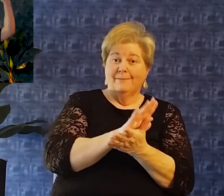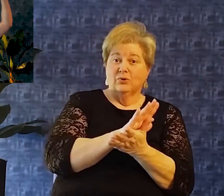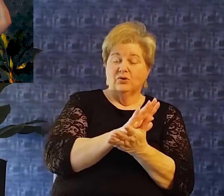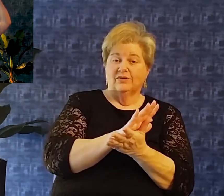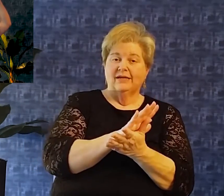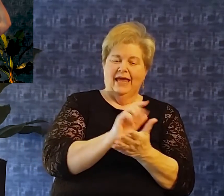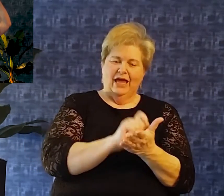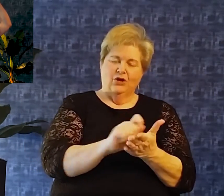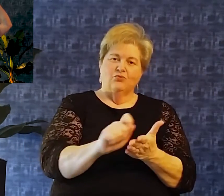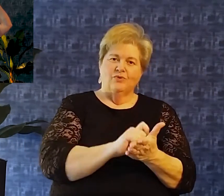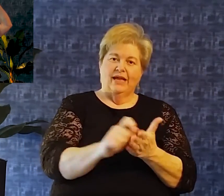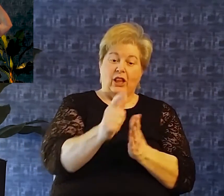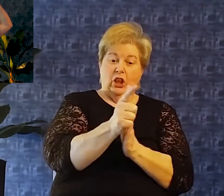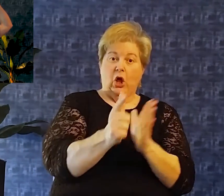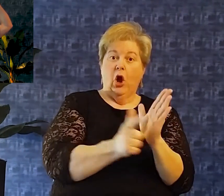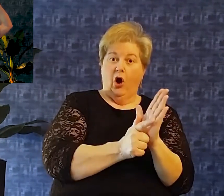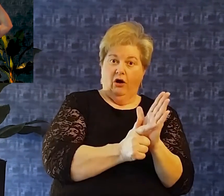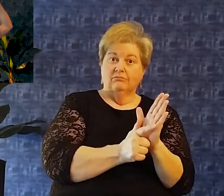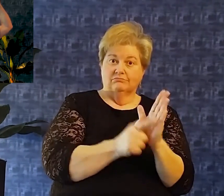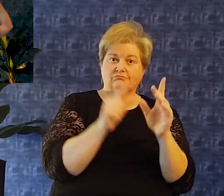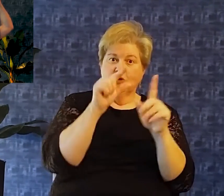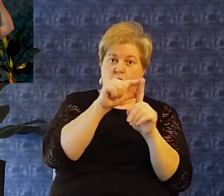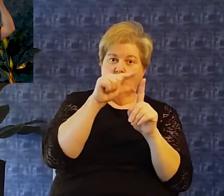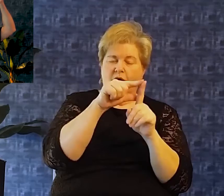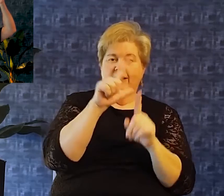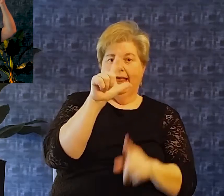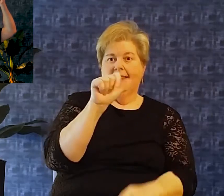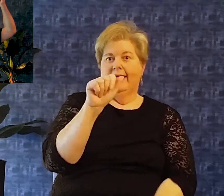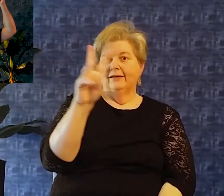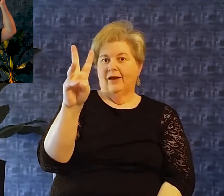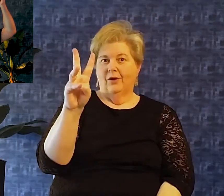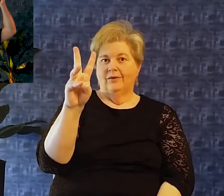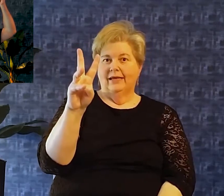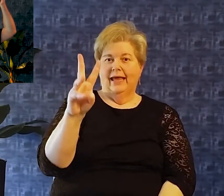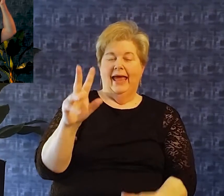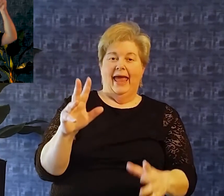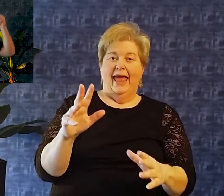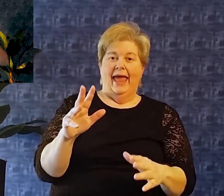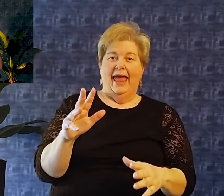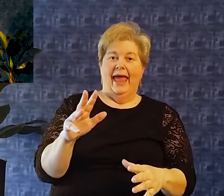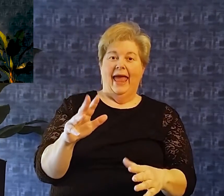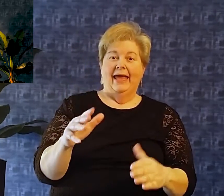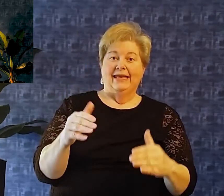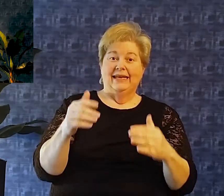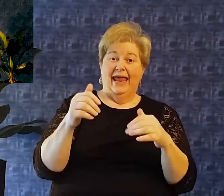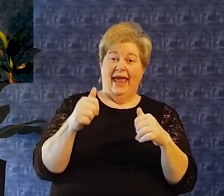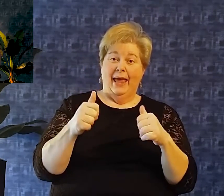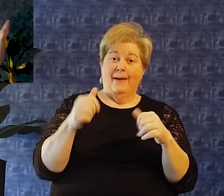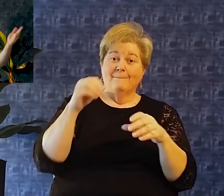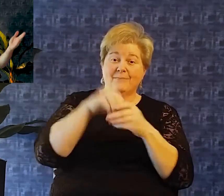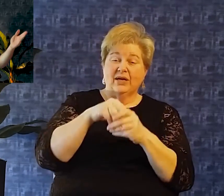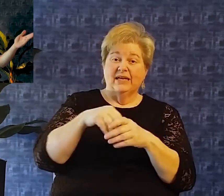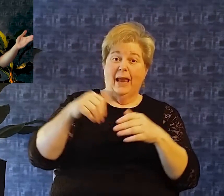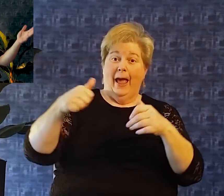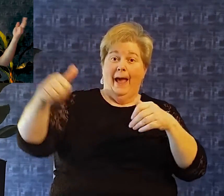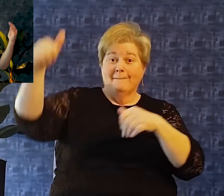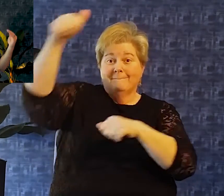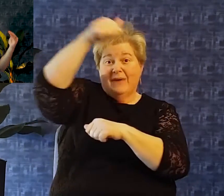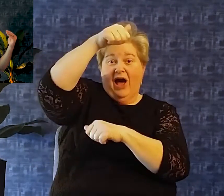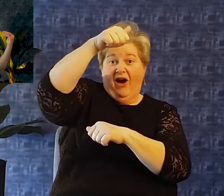held it over my daughter's head and said you are under the law It took my daughter a few minutes to figure out what he was